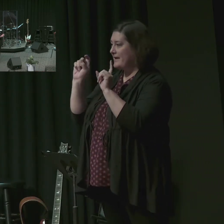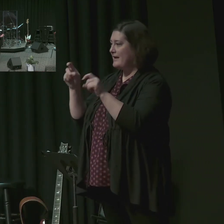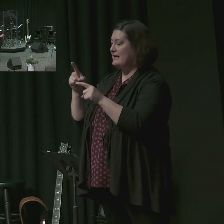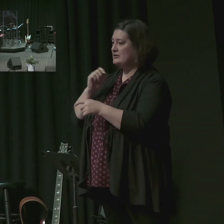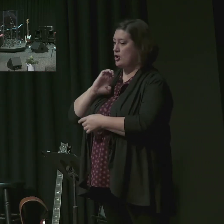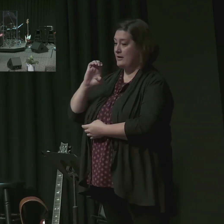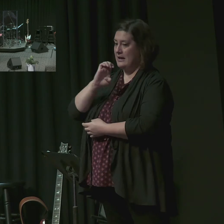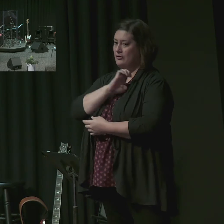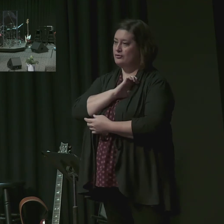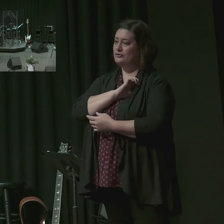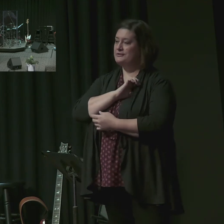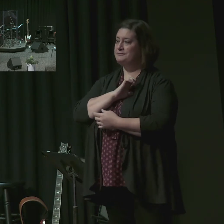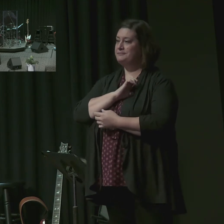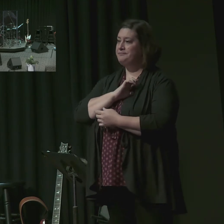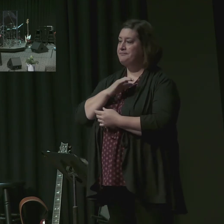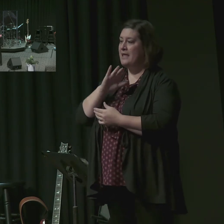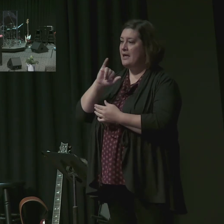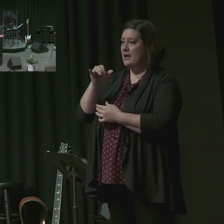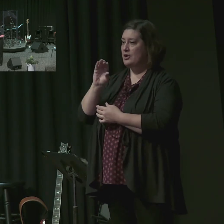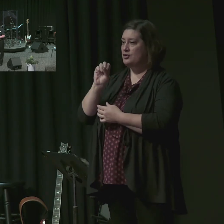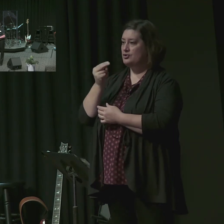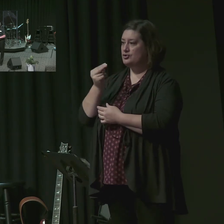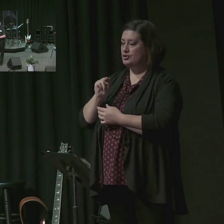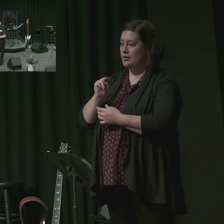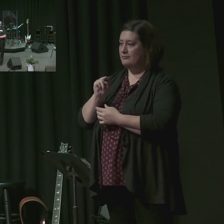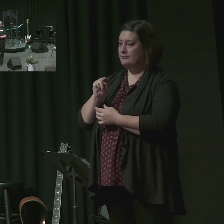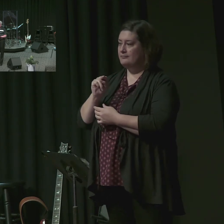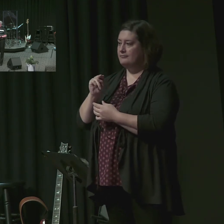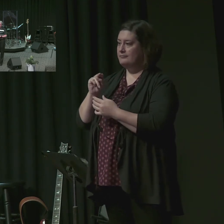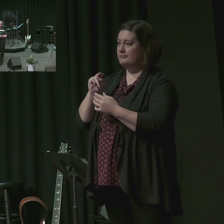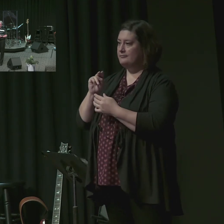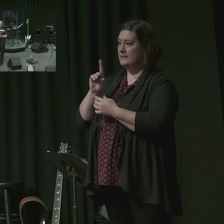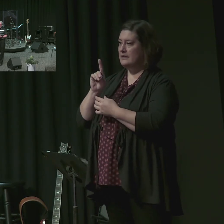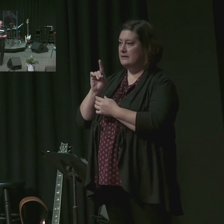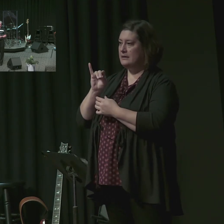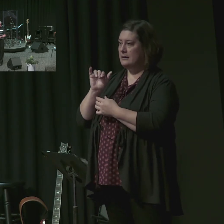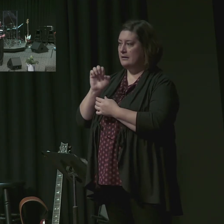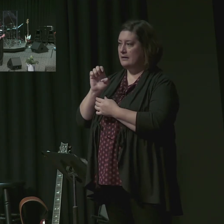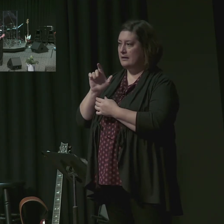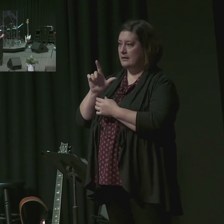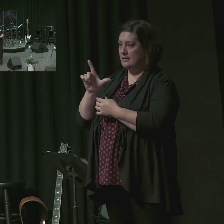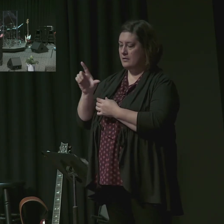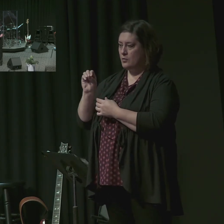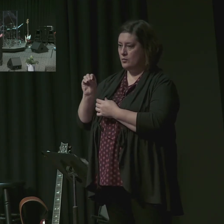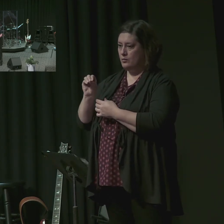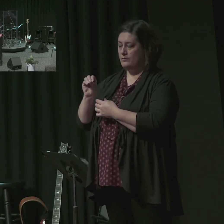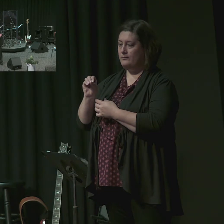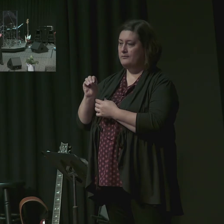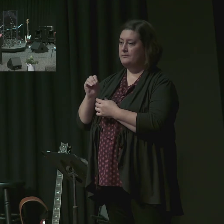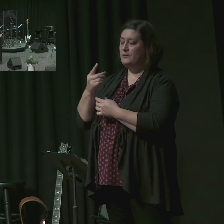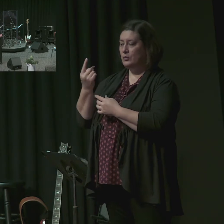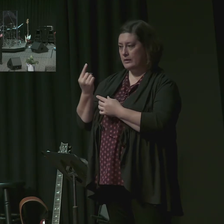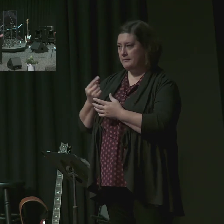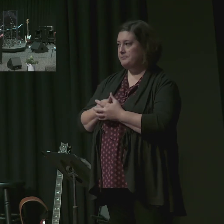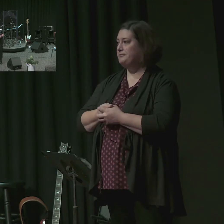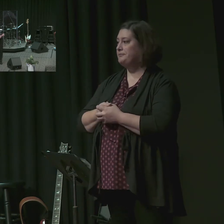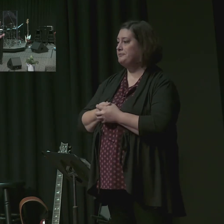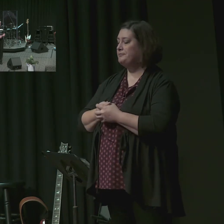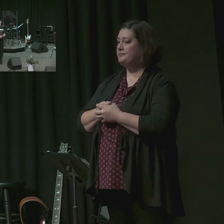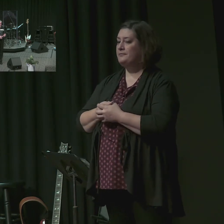the church is to set aside men for the eldership, to serve together, to oversee the church,